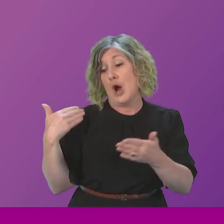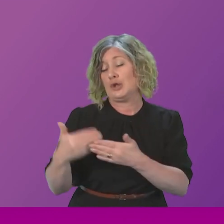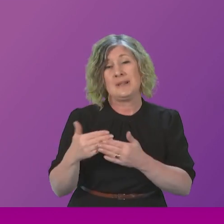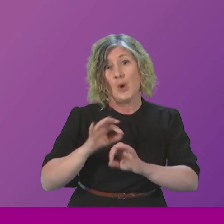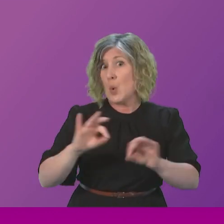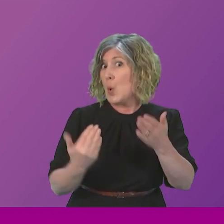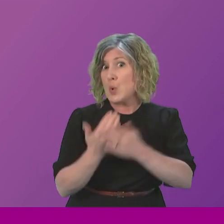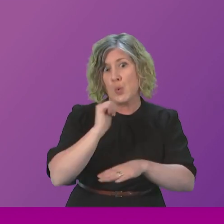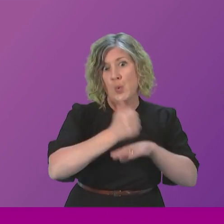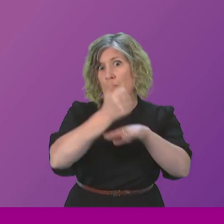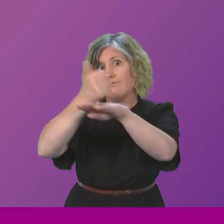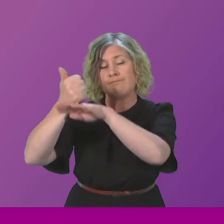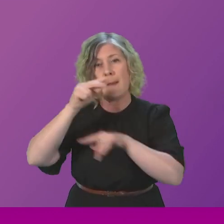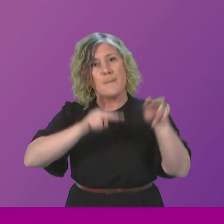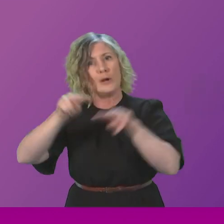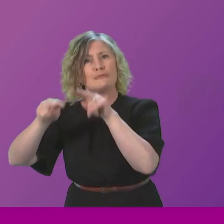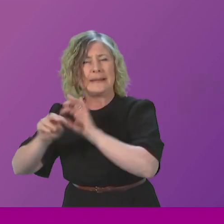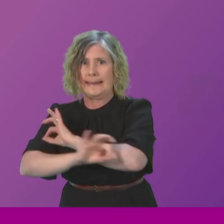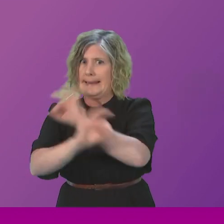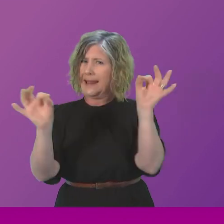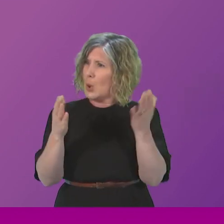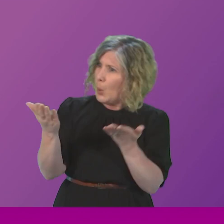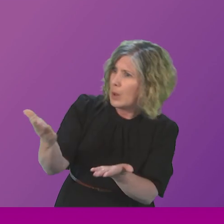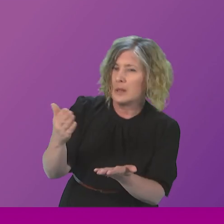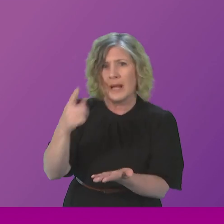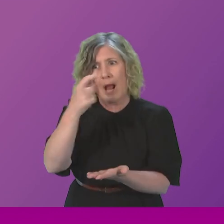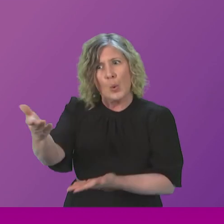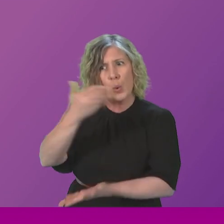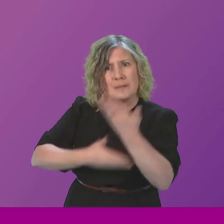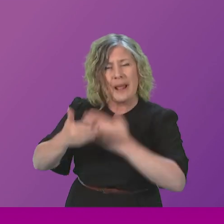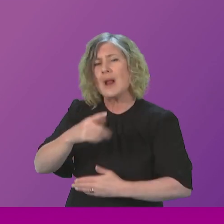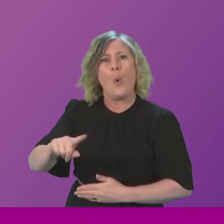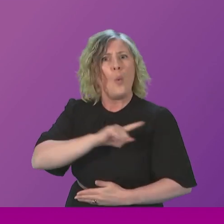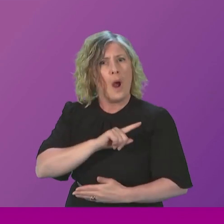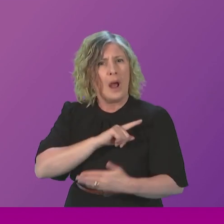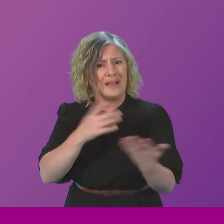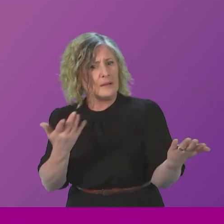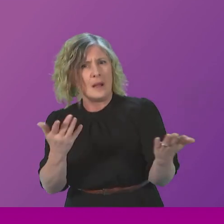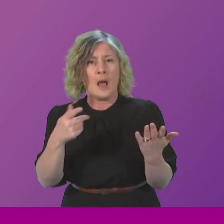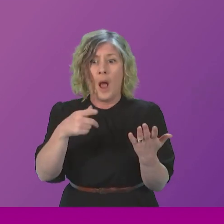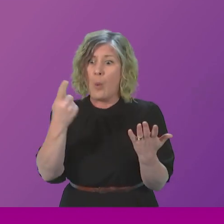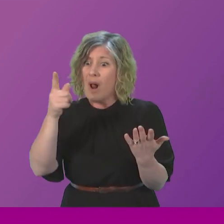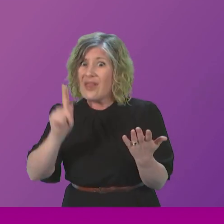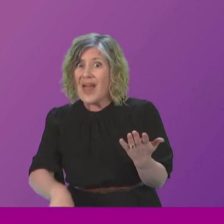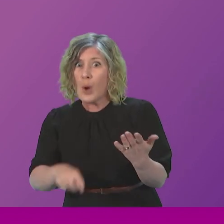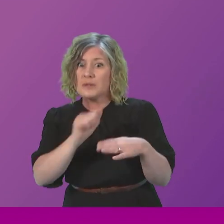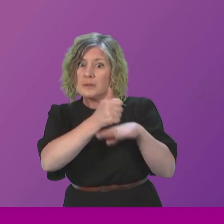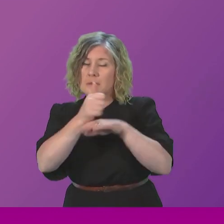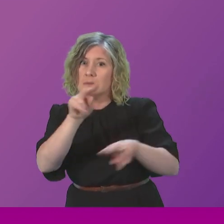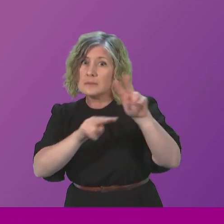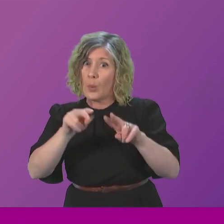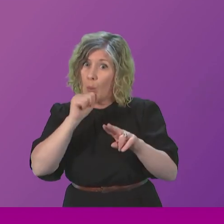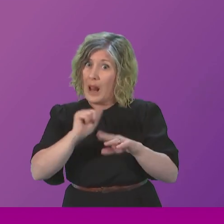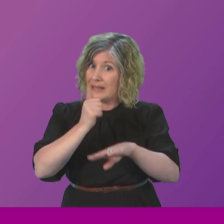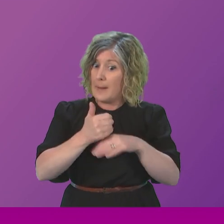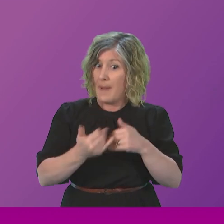installed. So can the First Minister tell us today exactly how many of these 1,000 he expects to see installed by the end